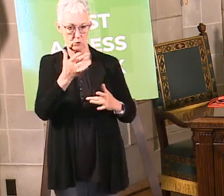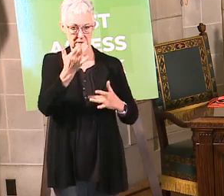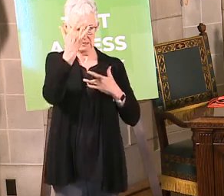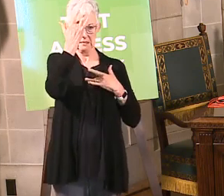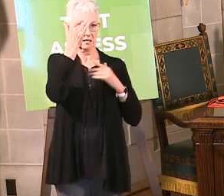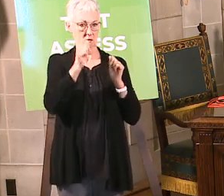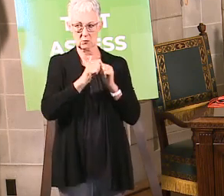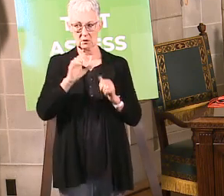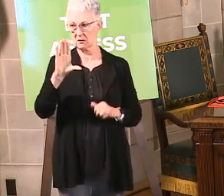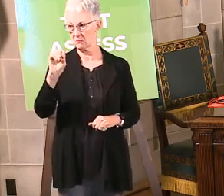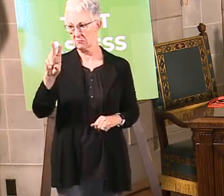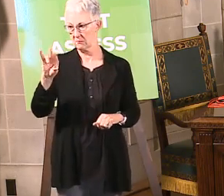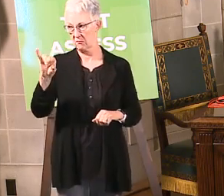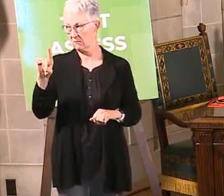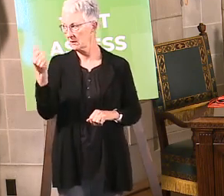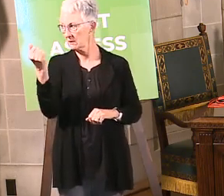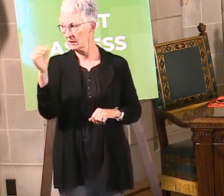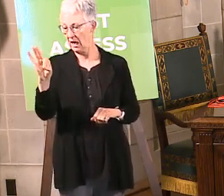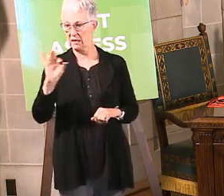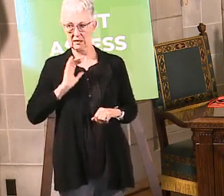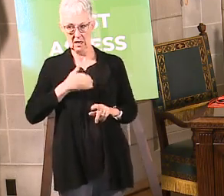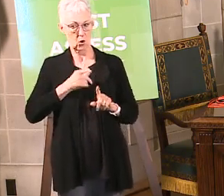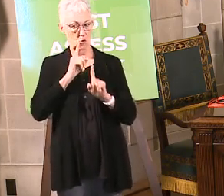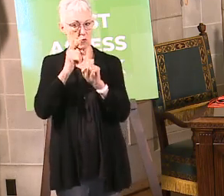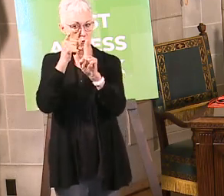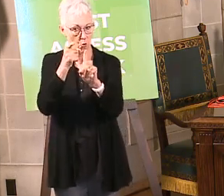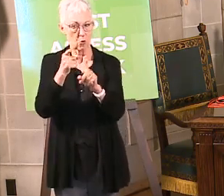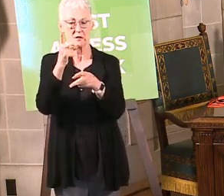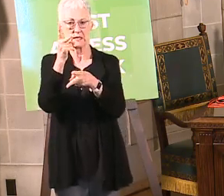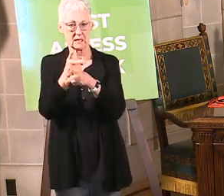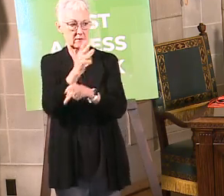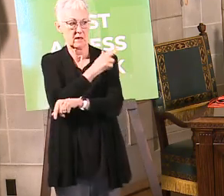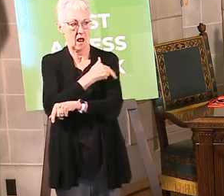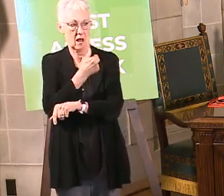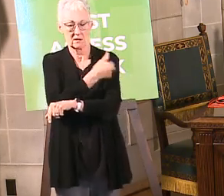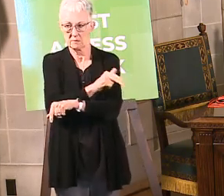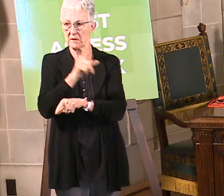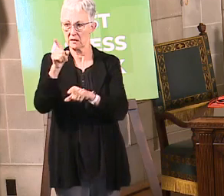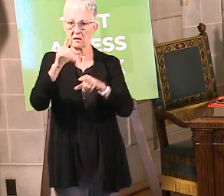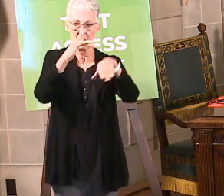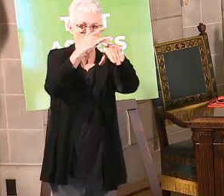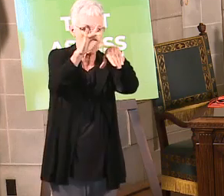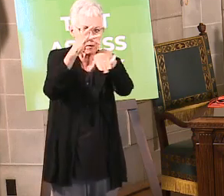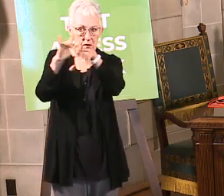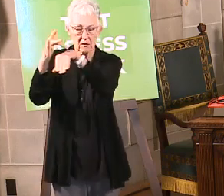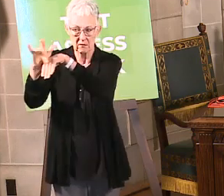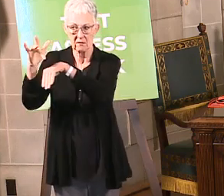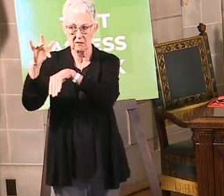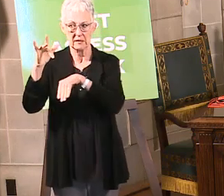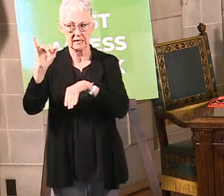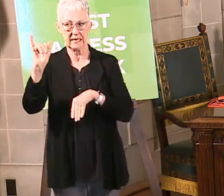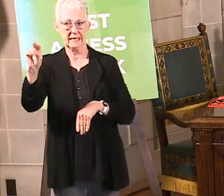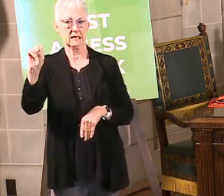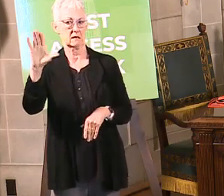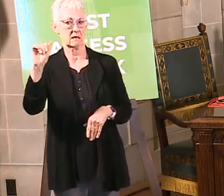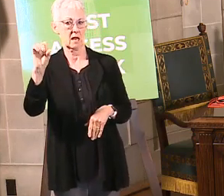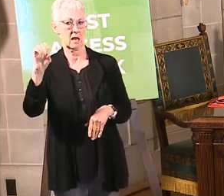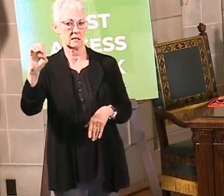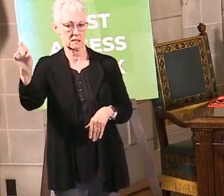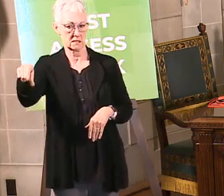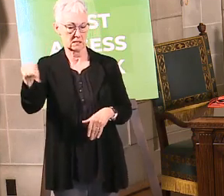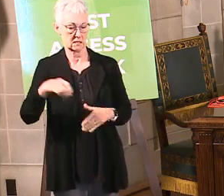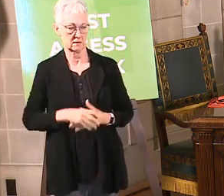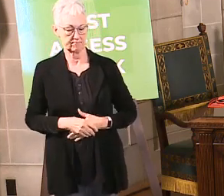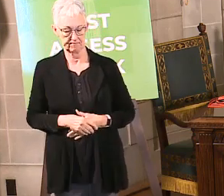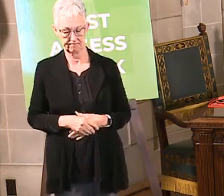can get access to it. That's the whole point of what we're doing. Test Nebraska. Again, we want people to sign for testnebraska.com. This is